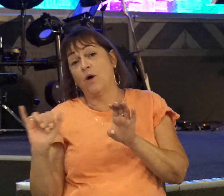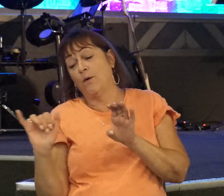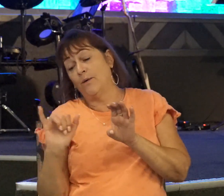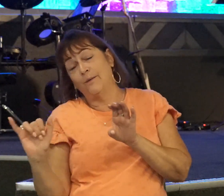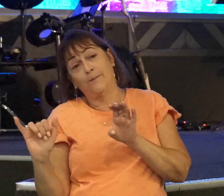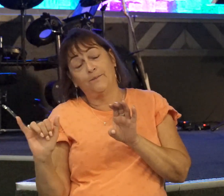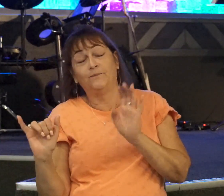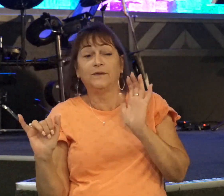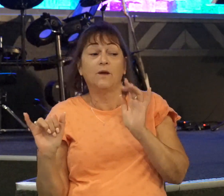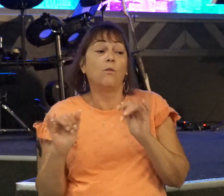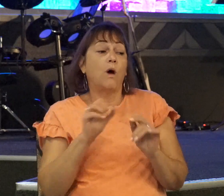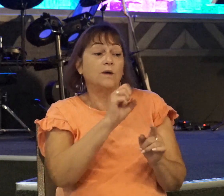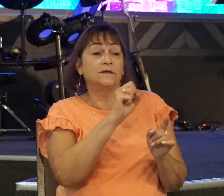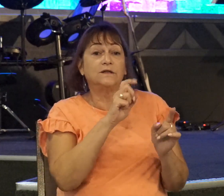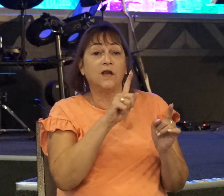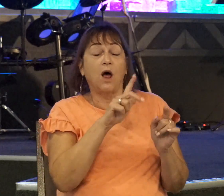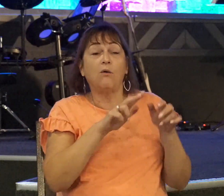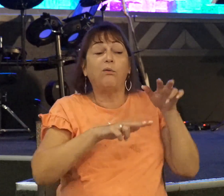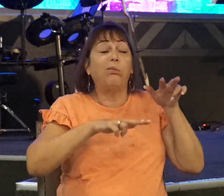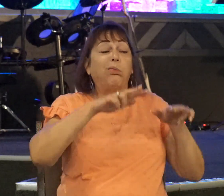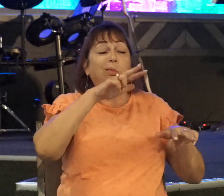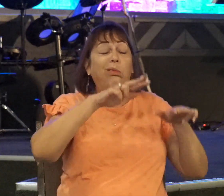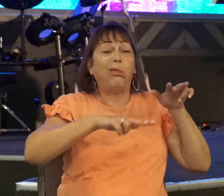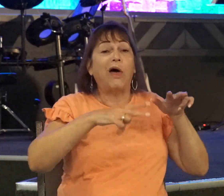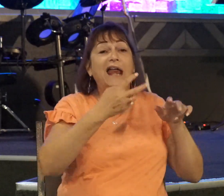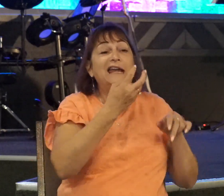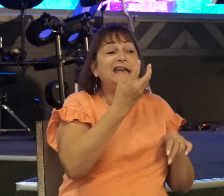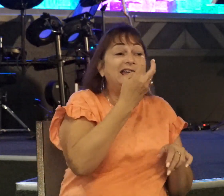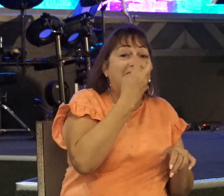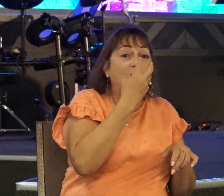While Saul fumbled around in doubt and disobedience,